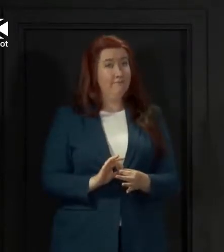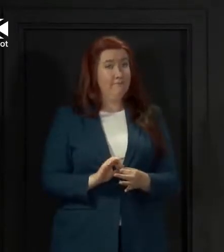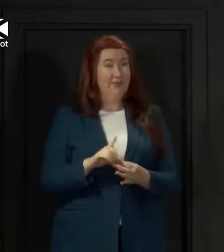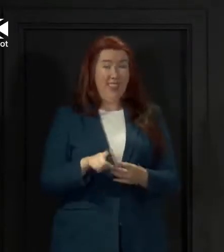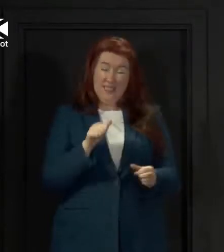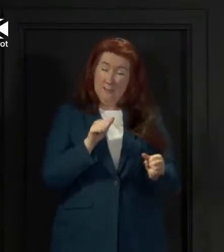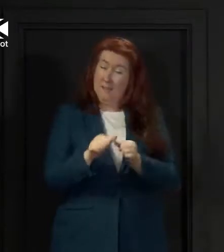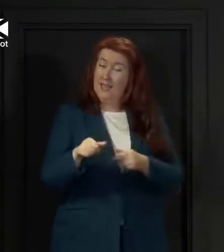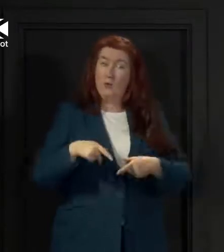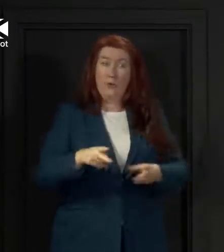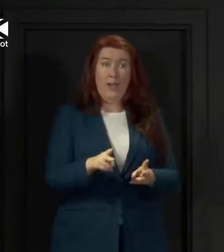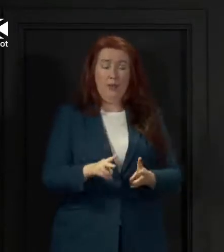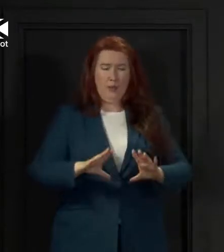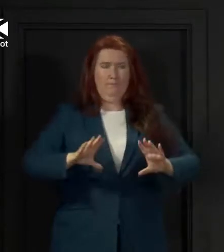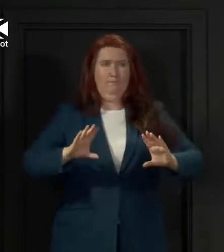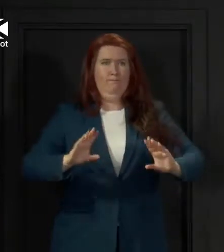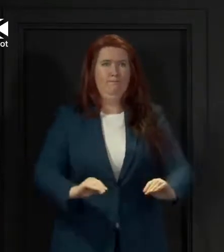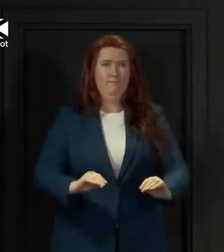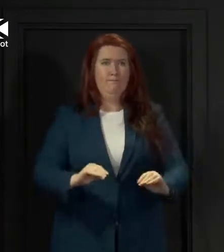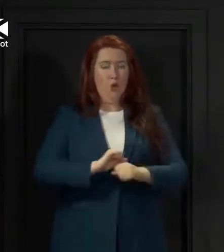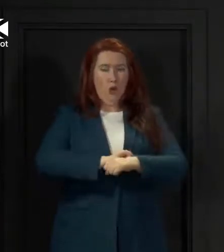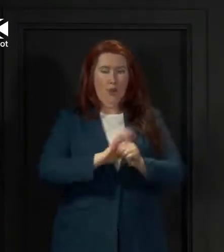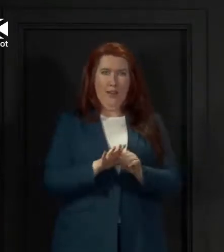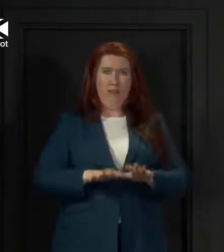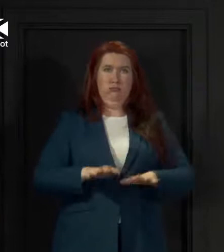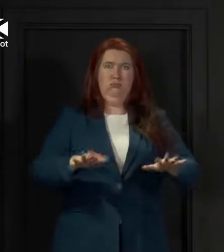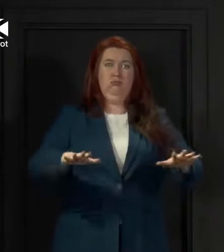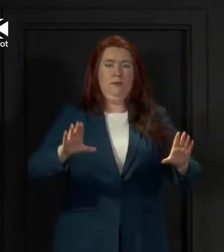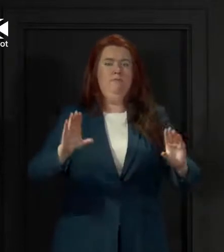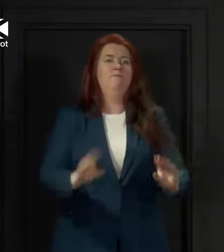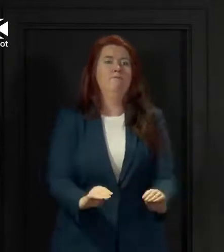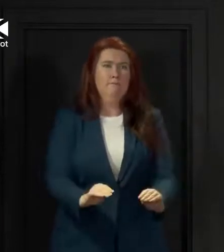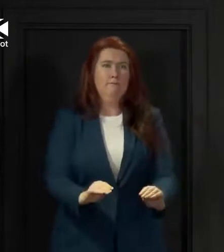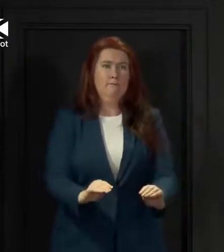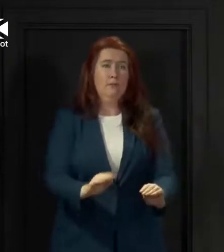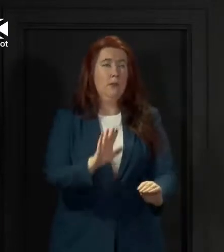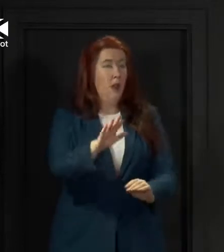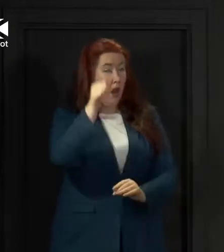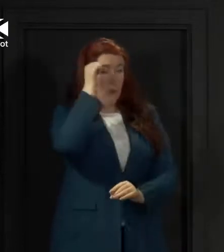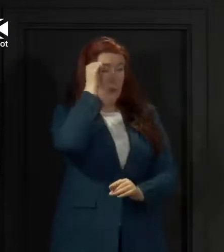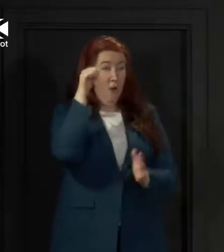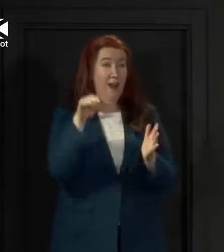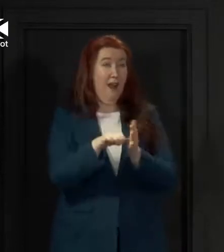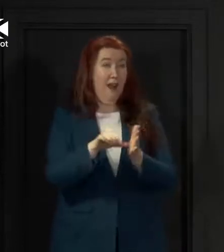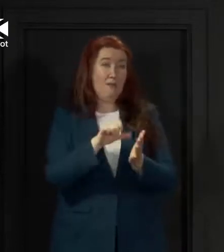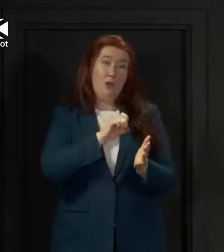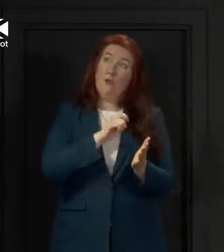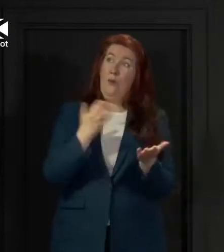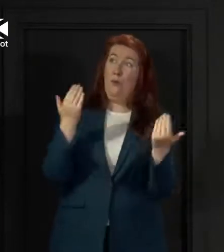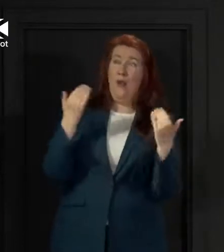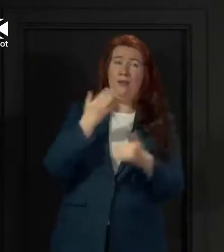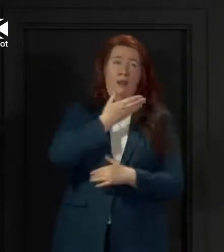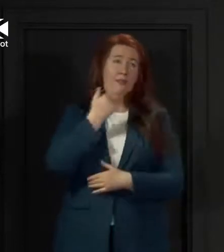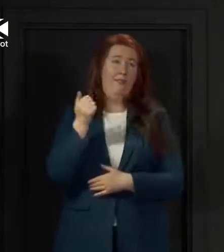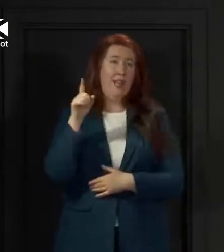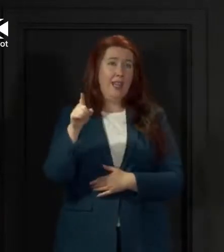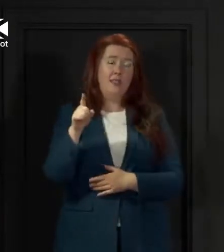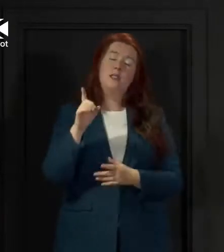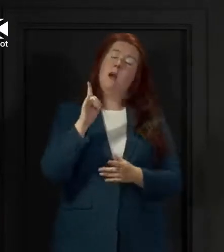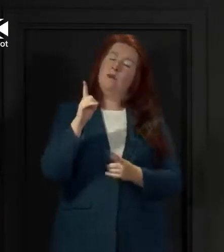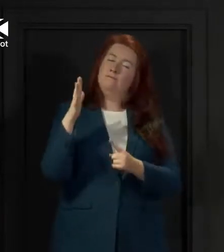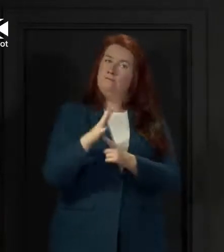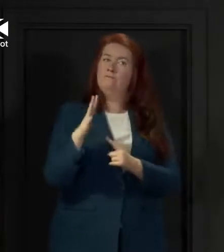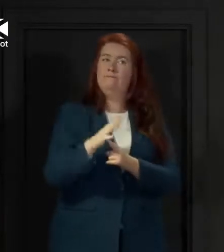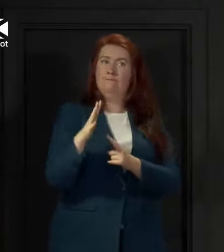best way of stopping the spread of the virus. I know that it is hard in the good weather, but it is essential.